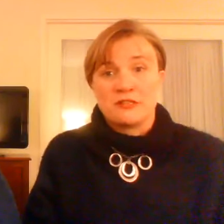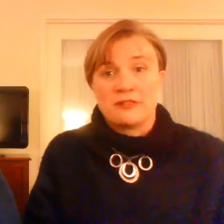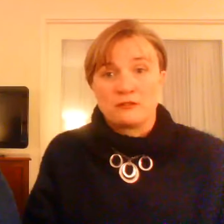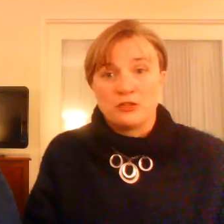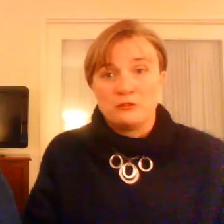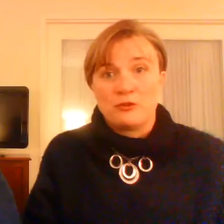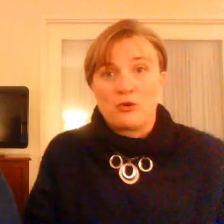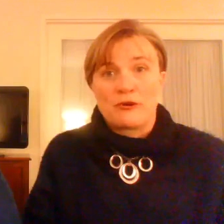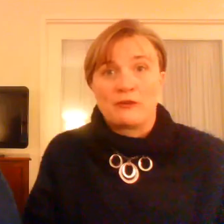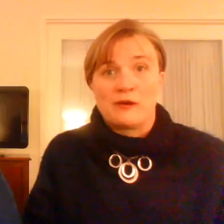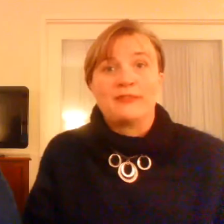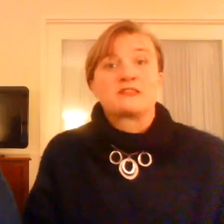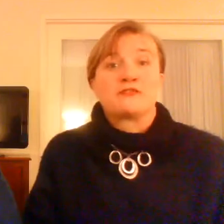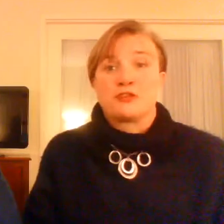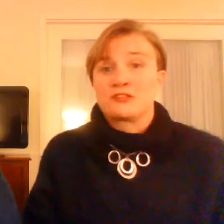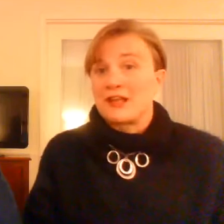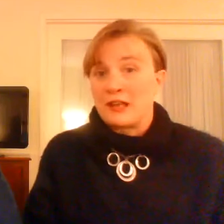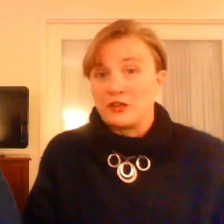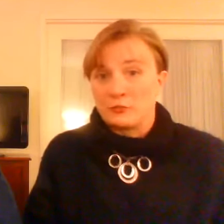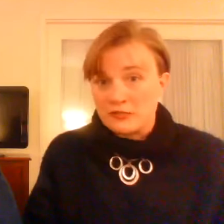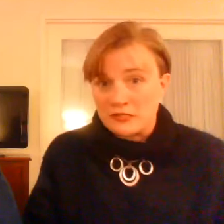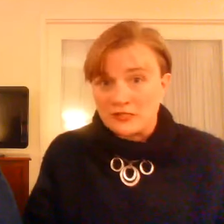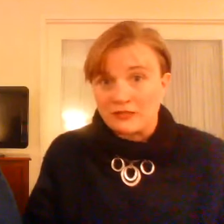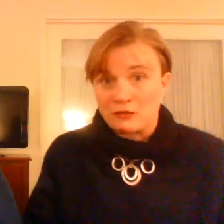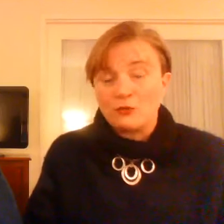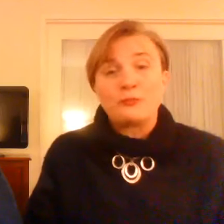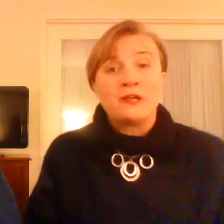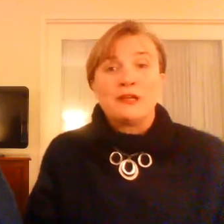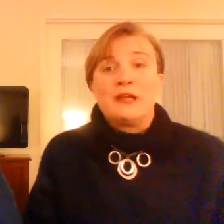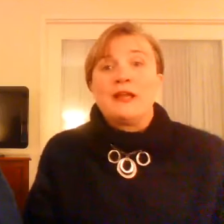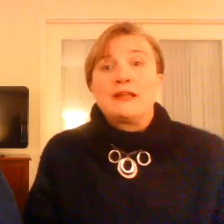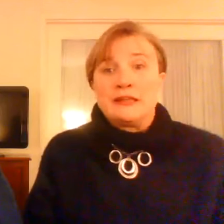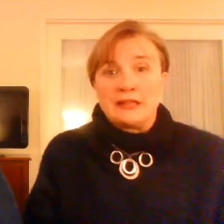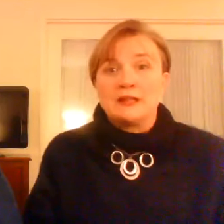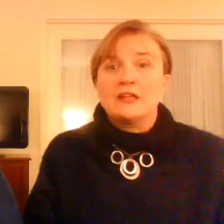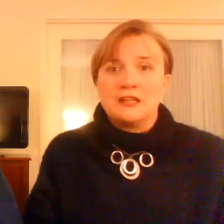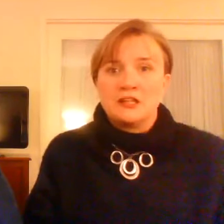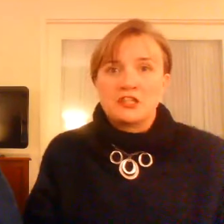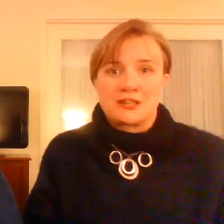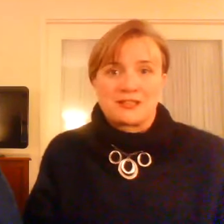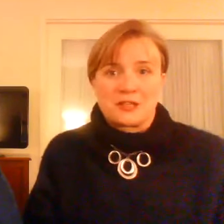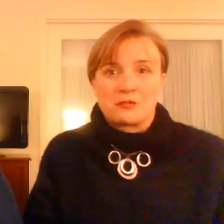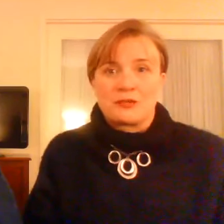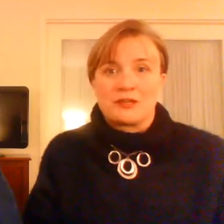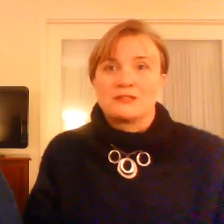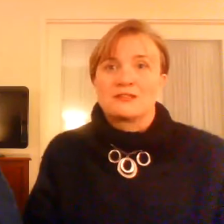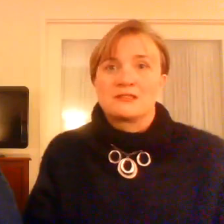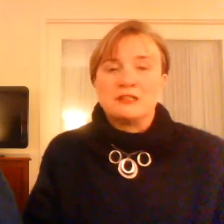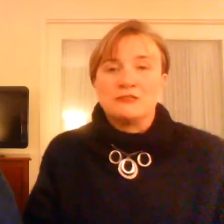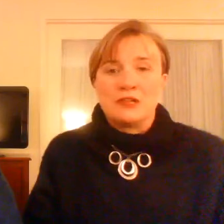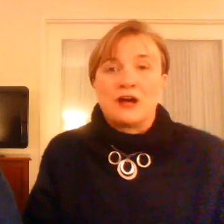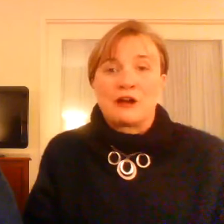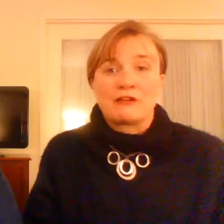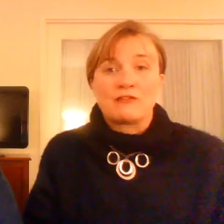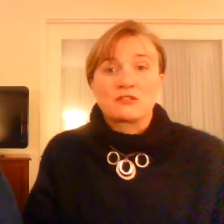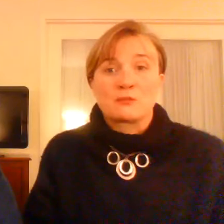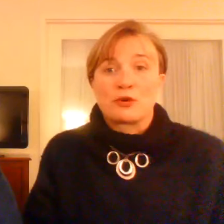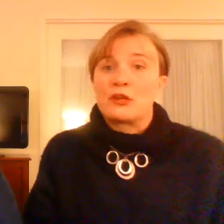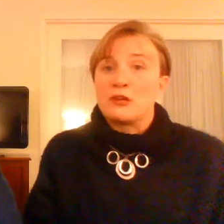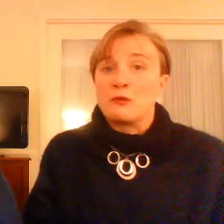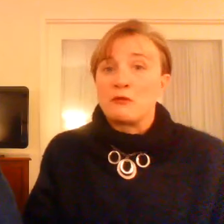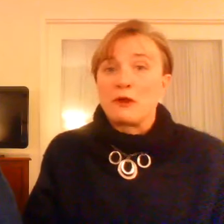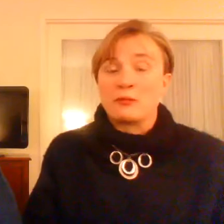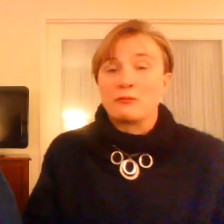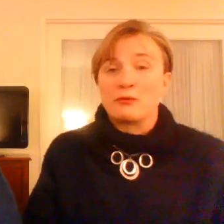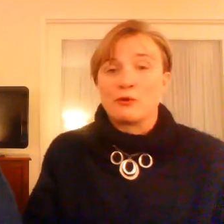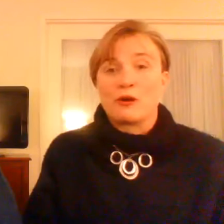person in the room or the one that's the furthest ahead in your business in the group, then you need to check this out because you need higher level support.